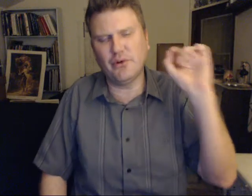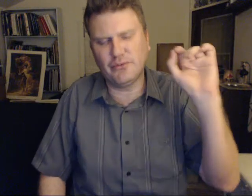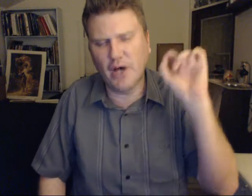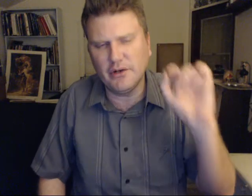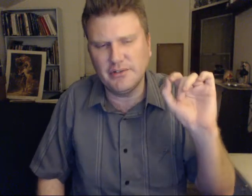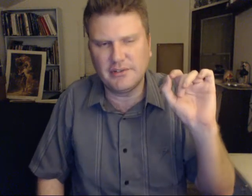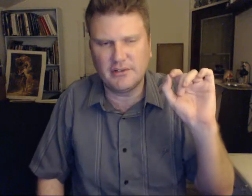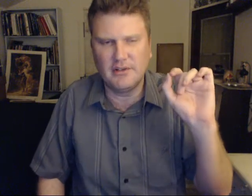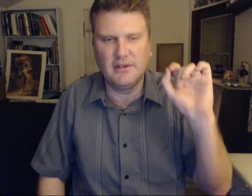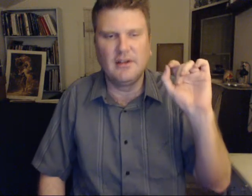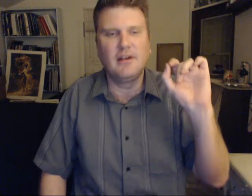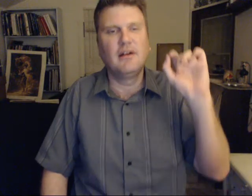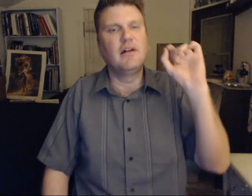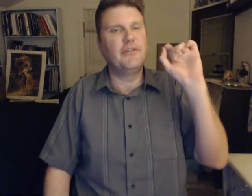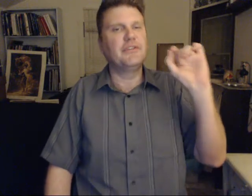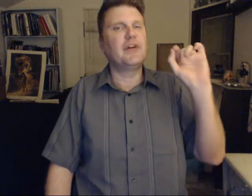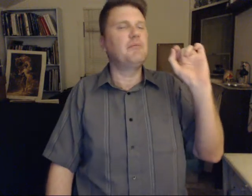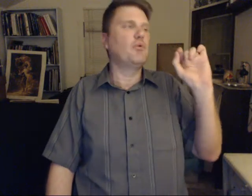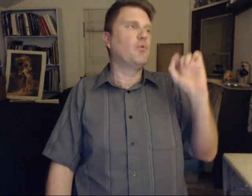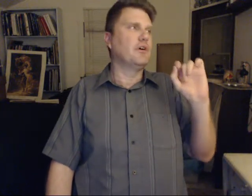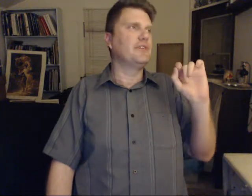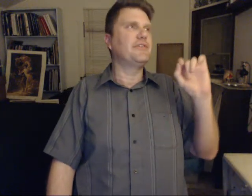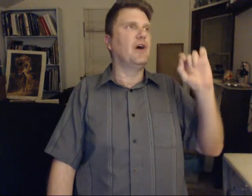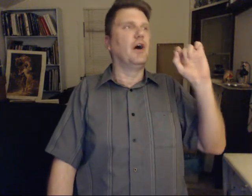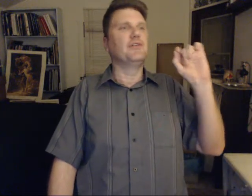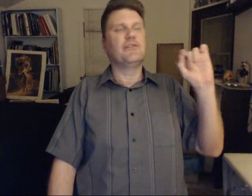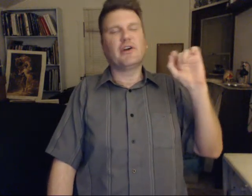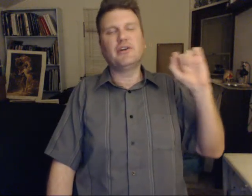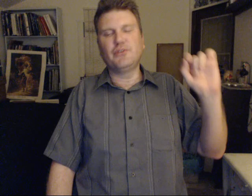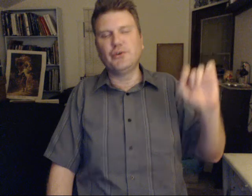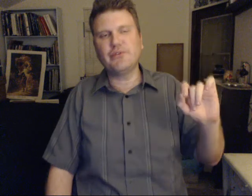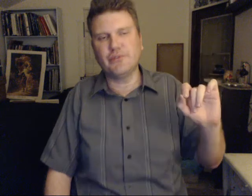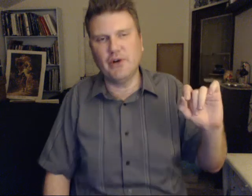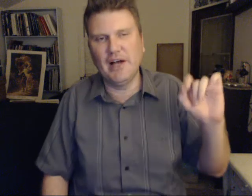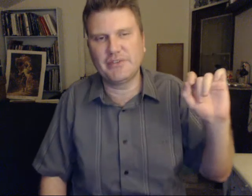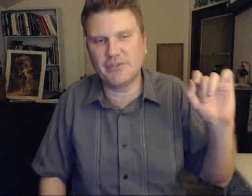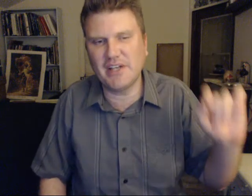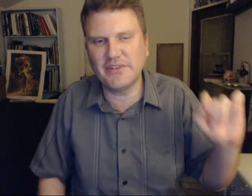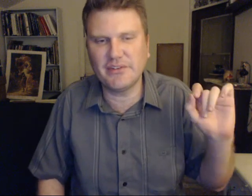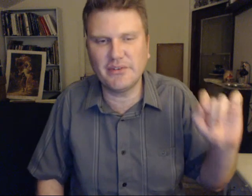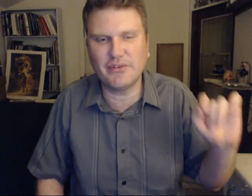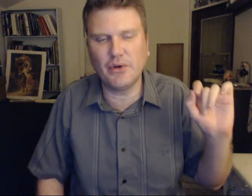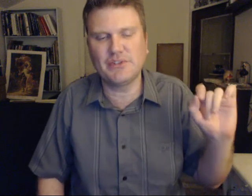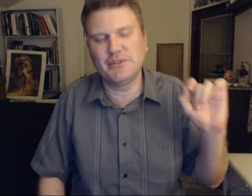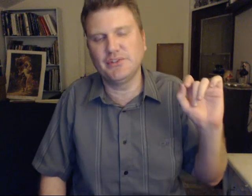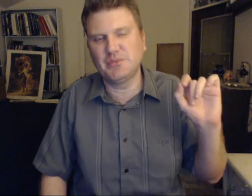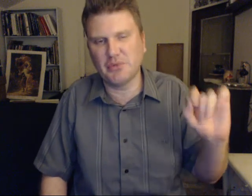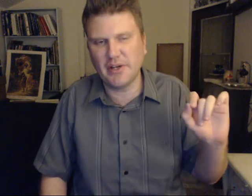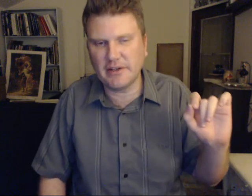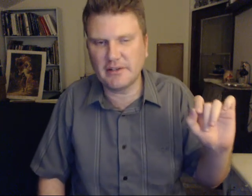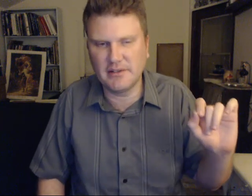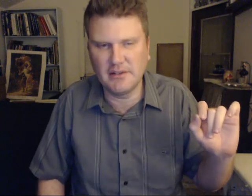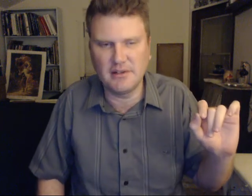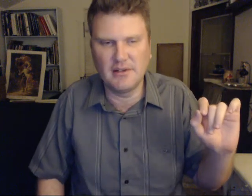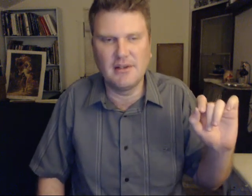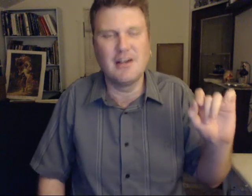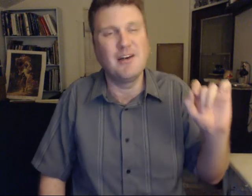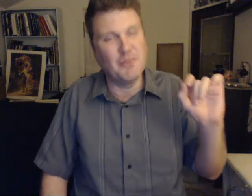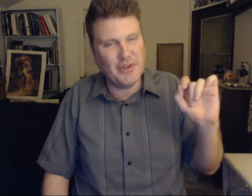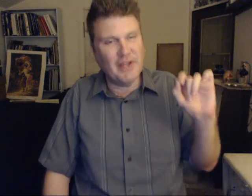knowledge. These type of worlds are very useful, as for testing the soul to its brink. But yes,